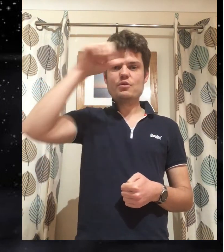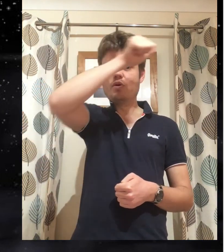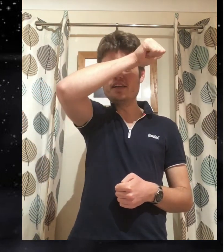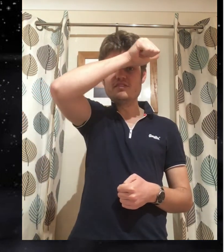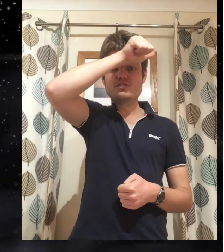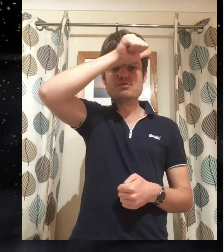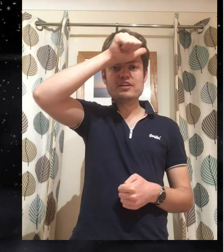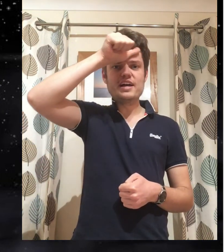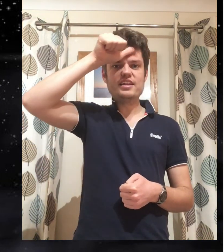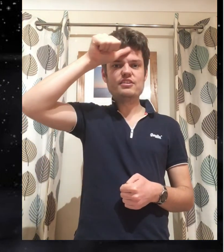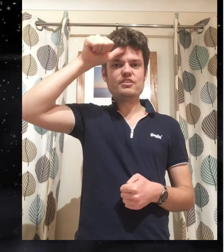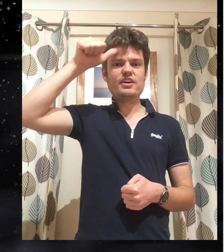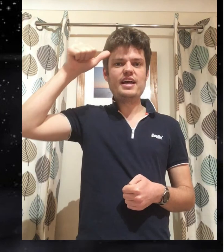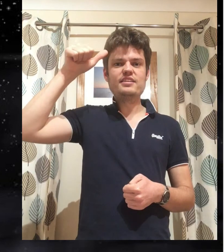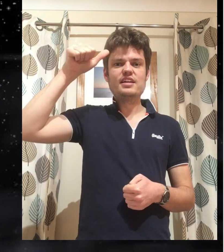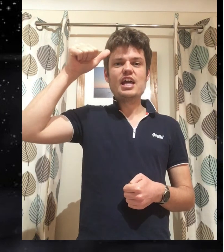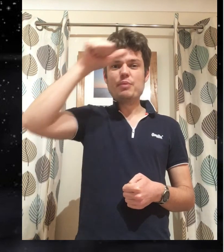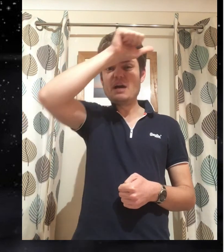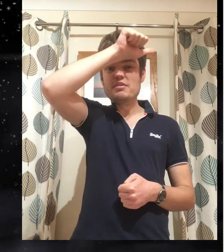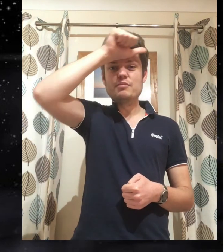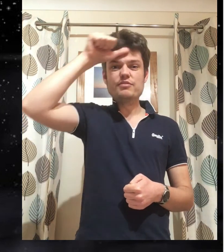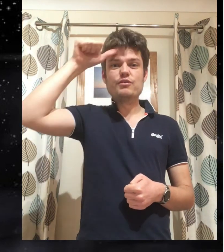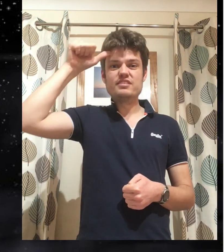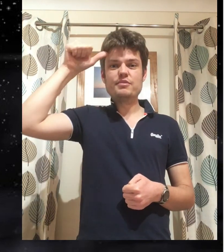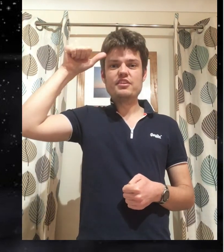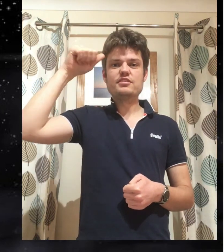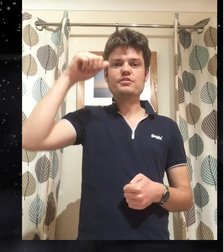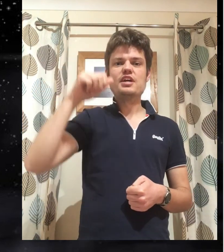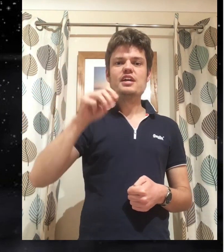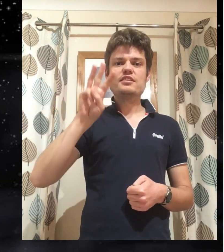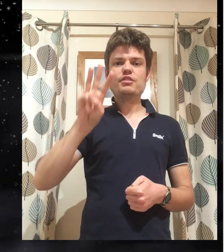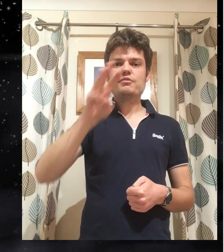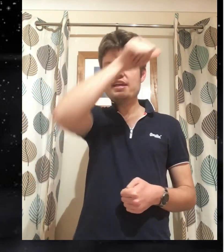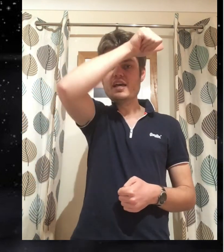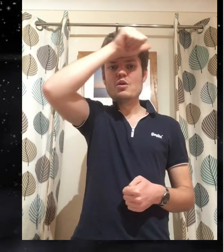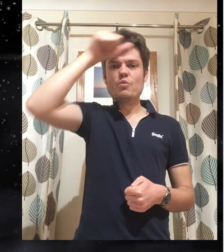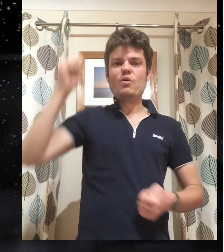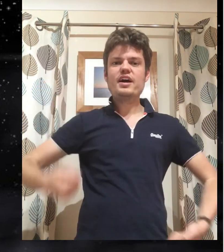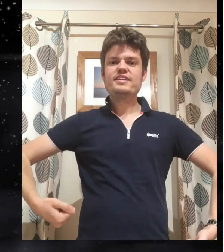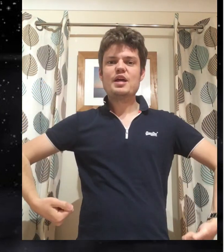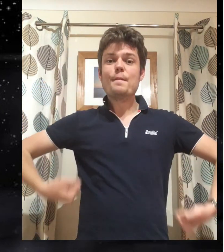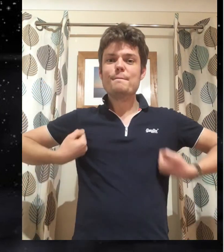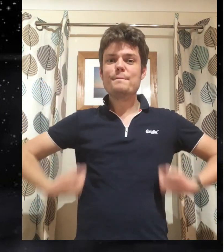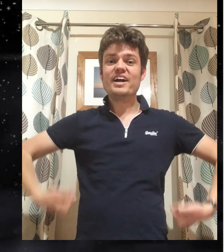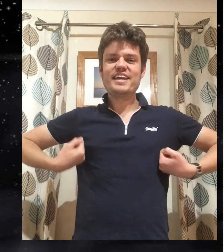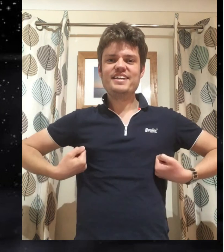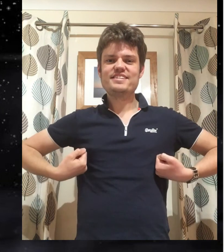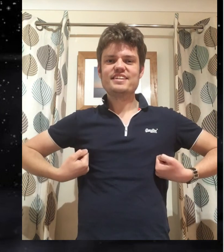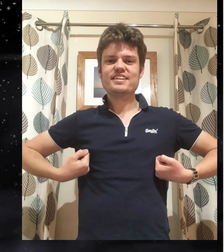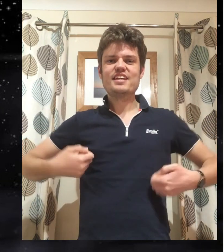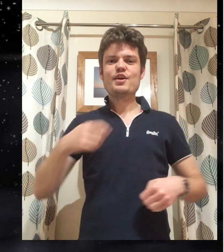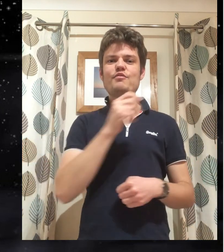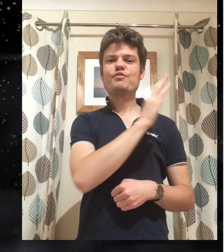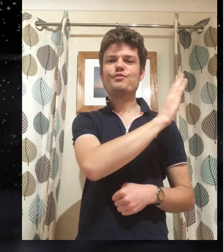so wise is drawing our hand across our head a bit like we've done before in some of the other songs so three wise monkeys